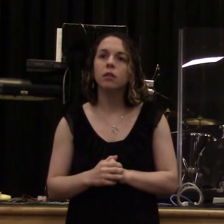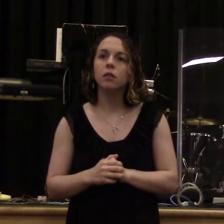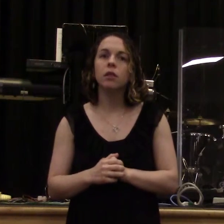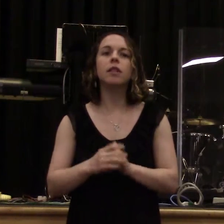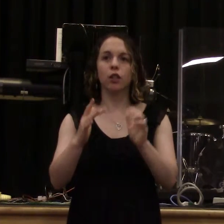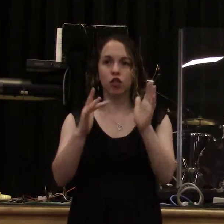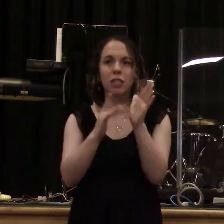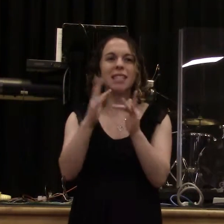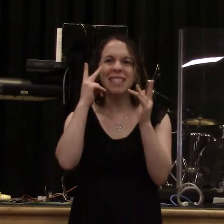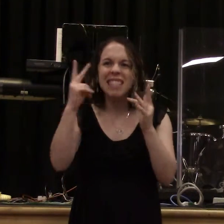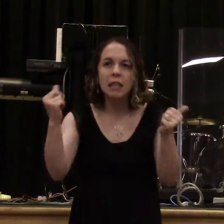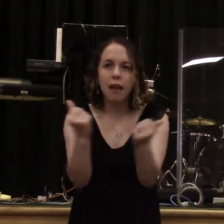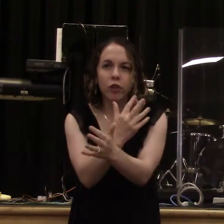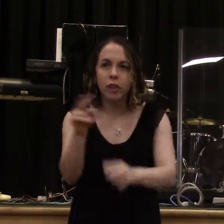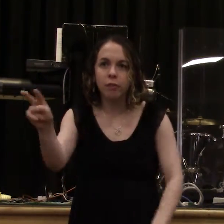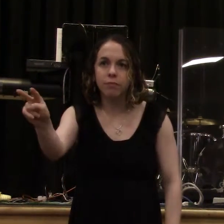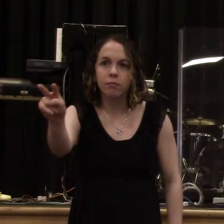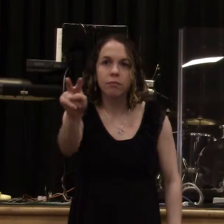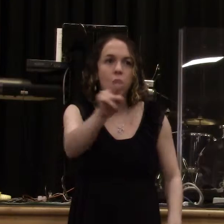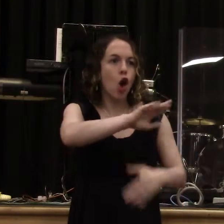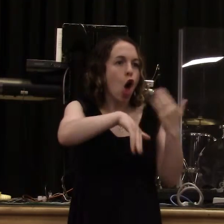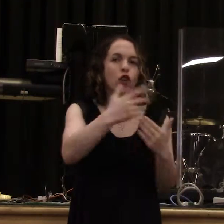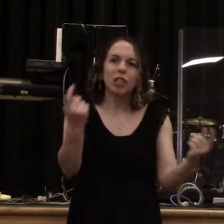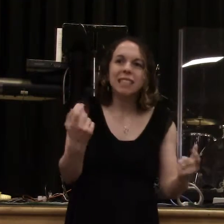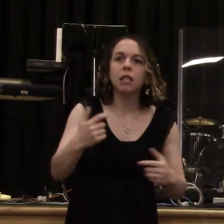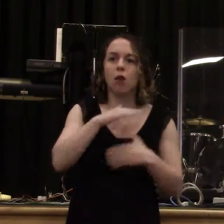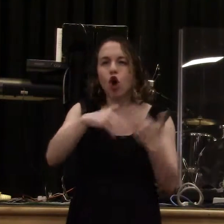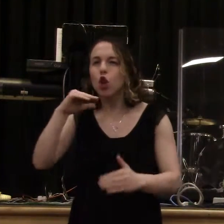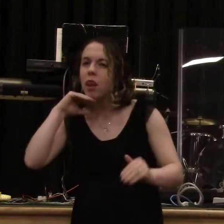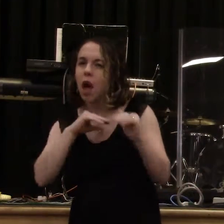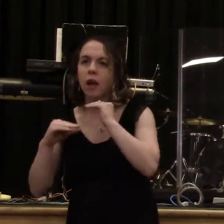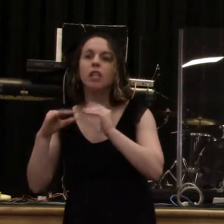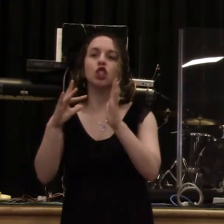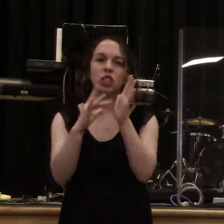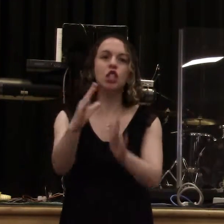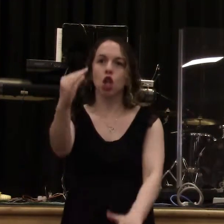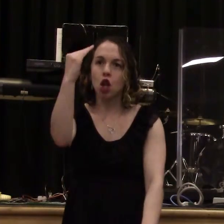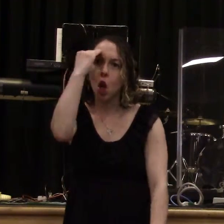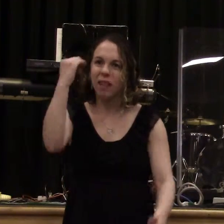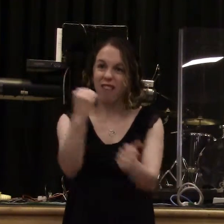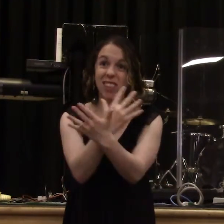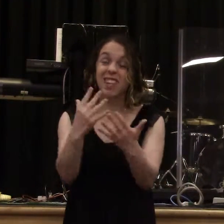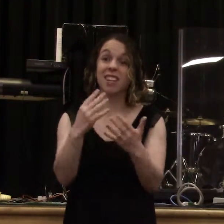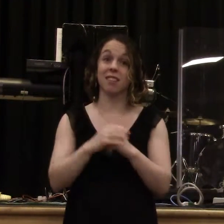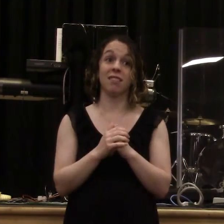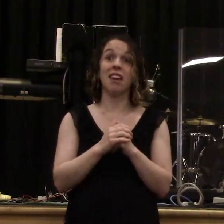view. That he sees all. This vision is all inspiring. That he sees with piercing,